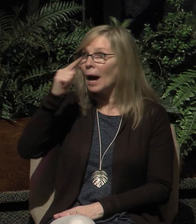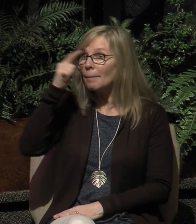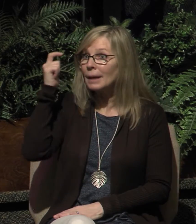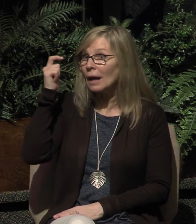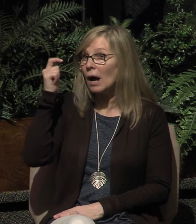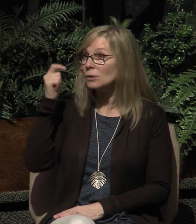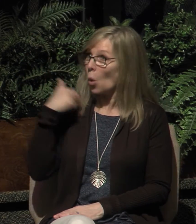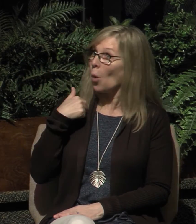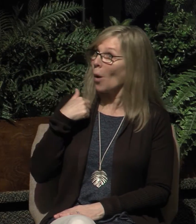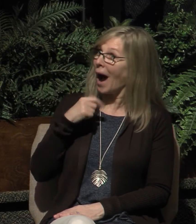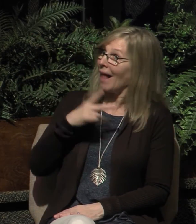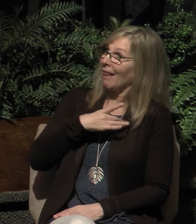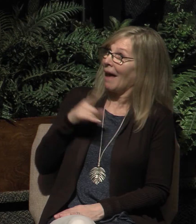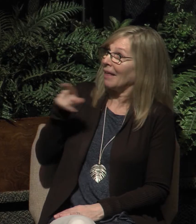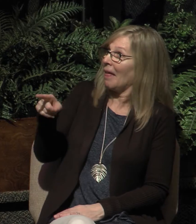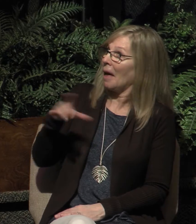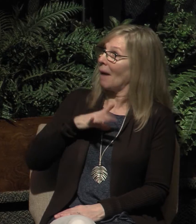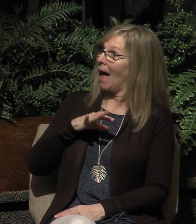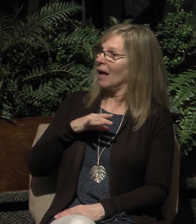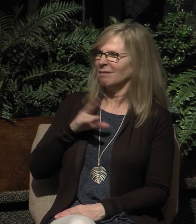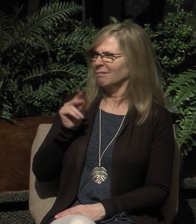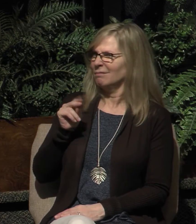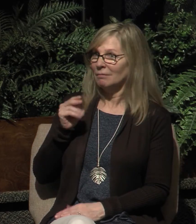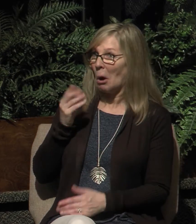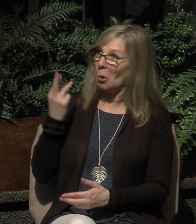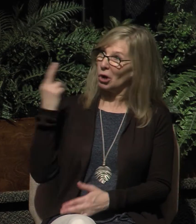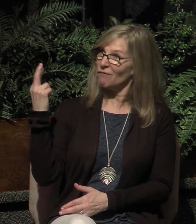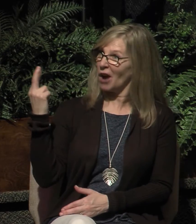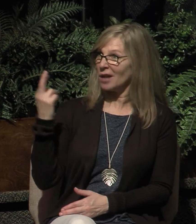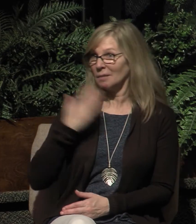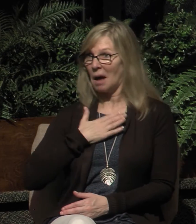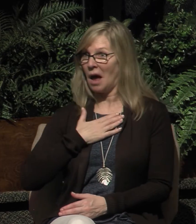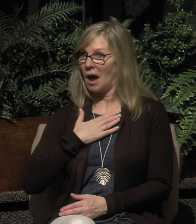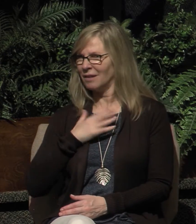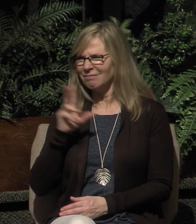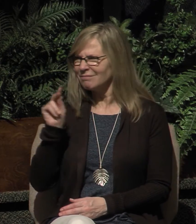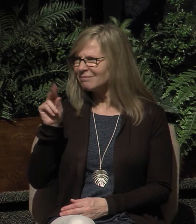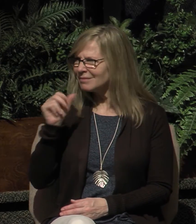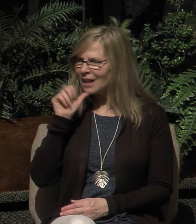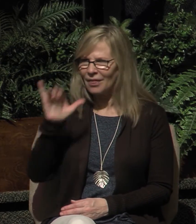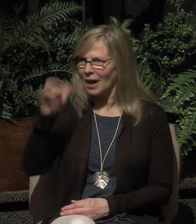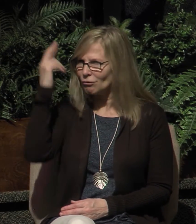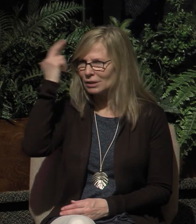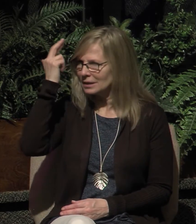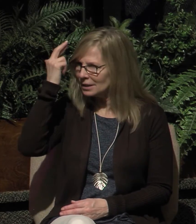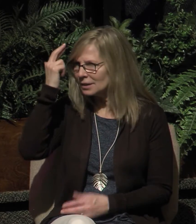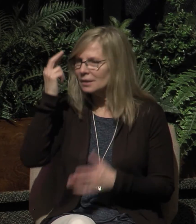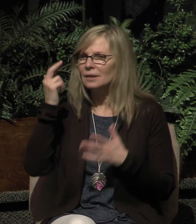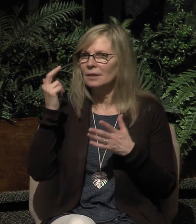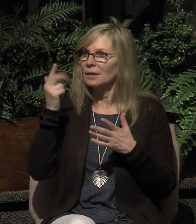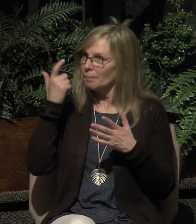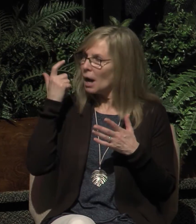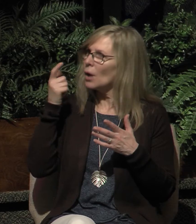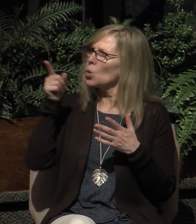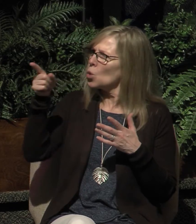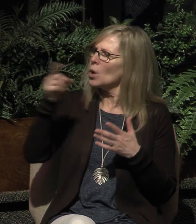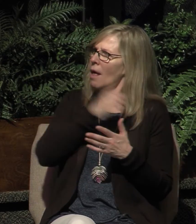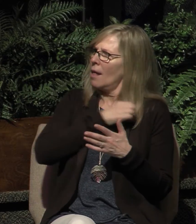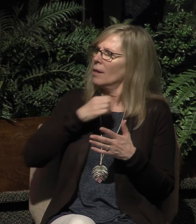like them or they might be close friends with an elder or two. That's not the reason. But solely because of the